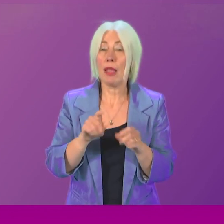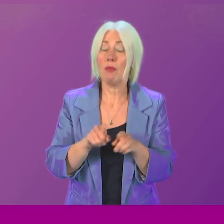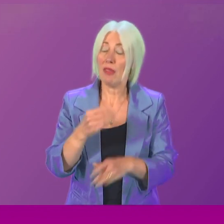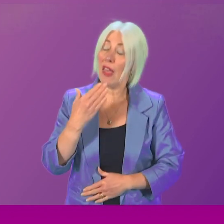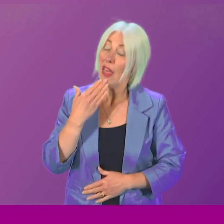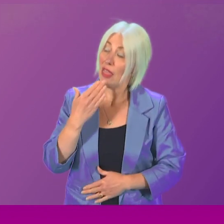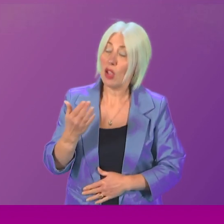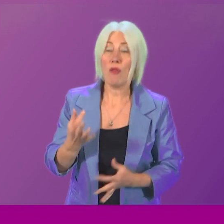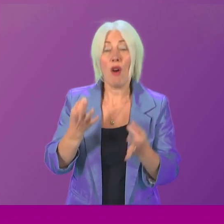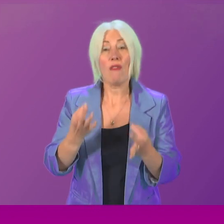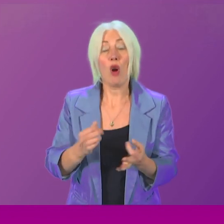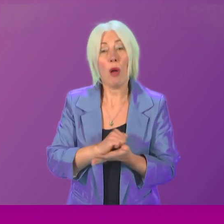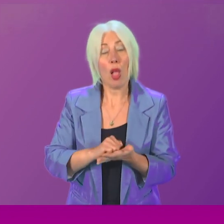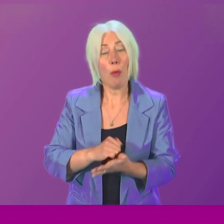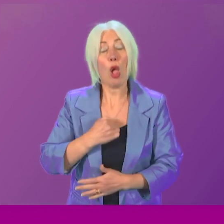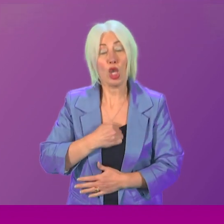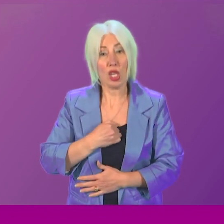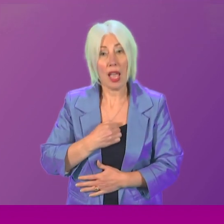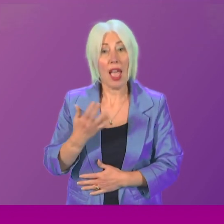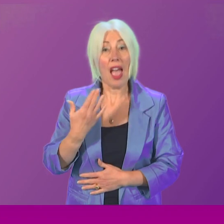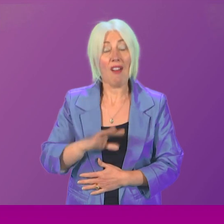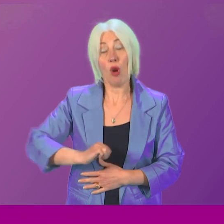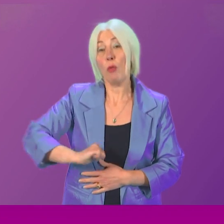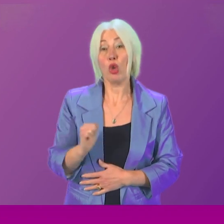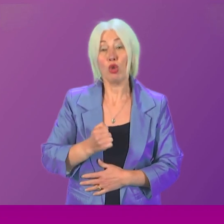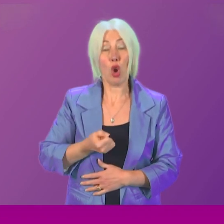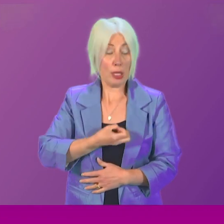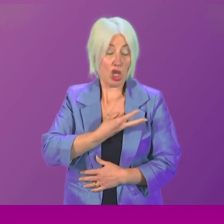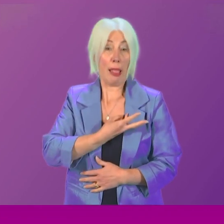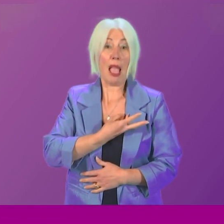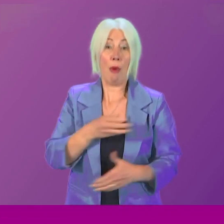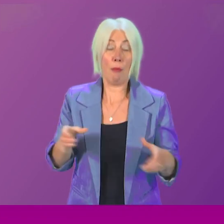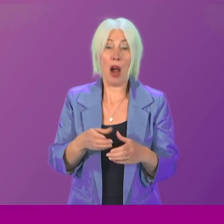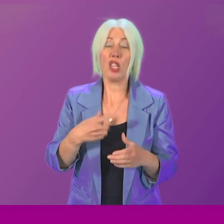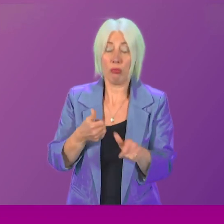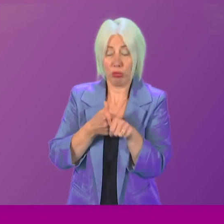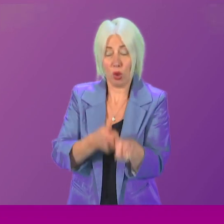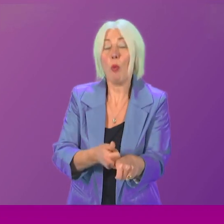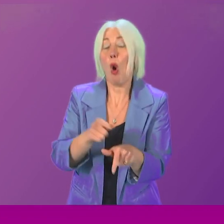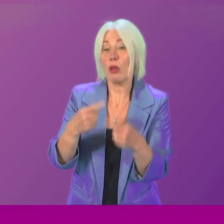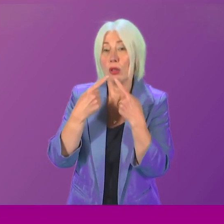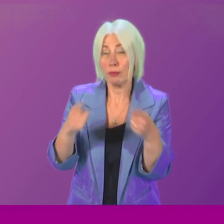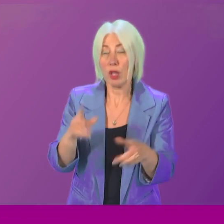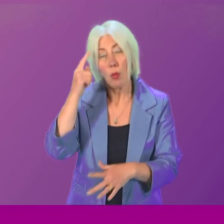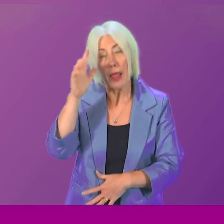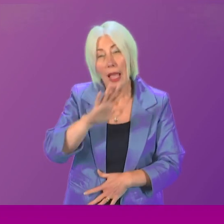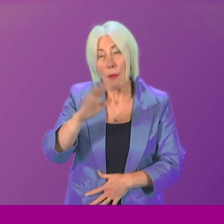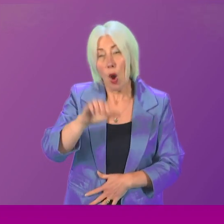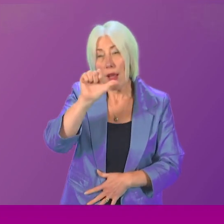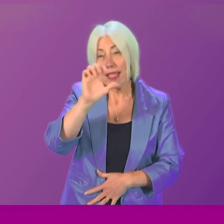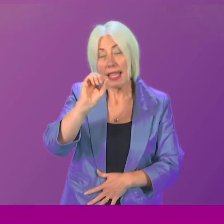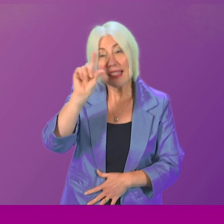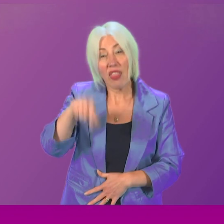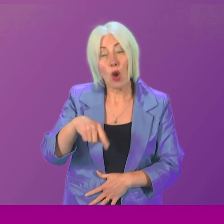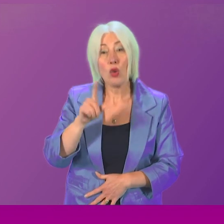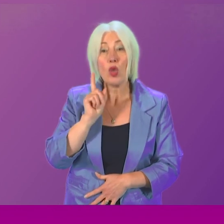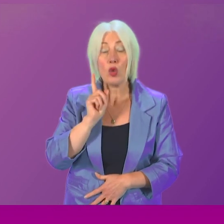formal apology and on behalf of the Scottish Labour Party echo her remarks. We believe that there are an estimated 60,000 Scottish